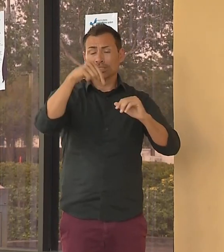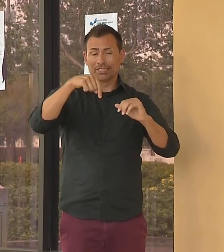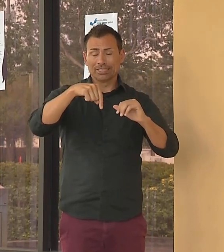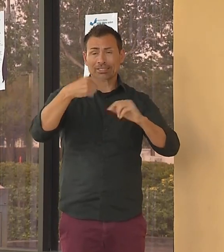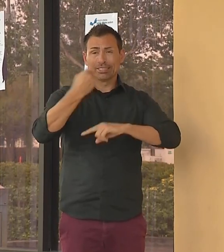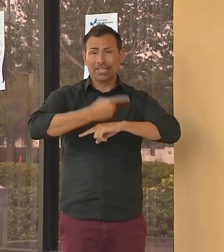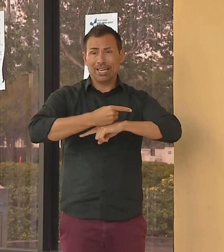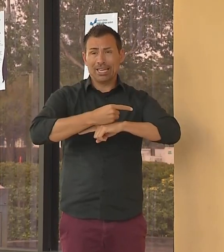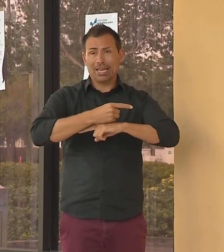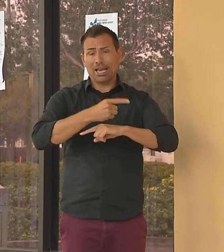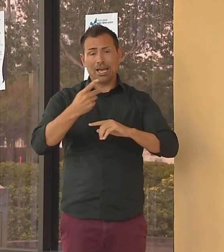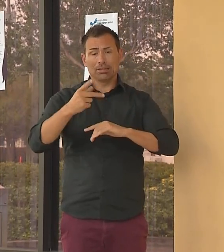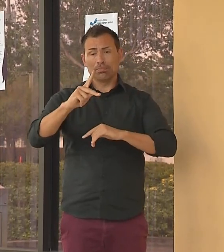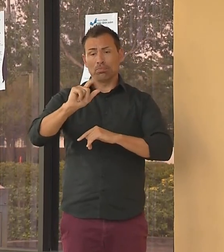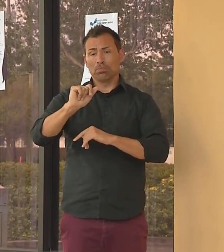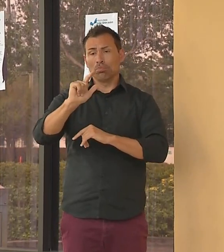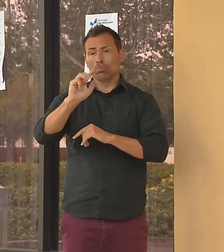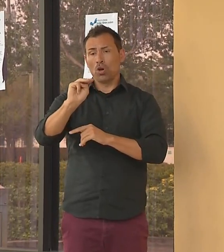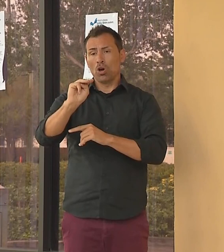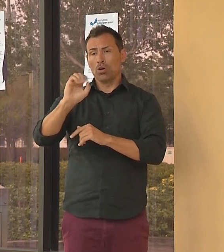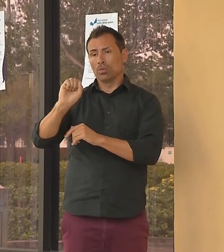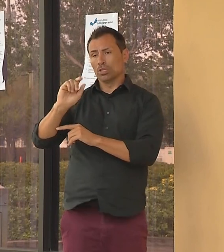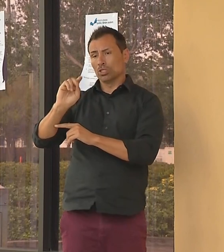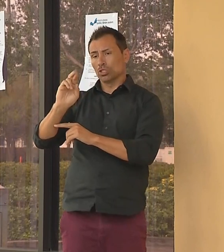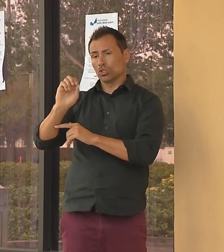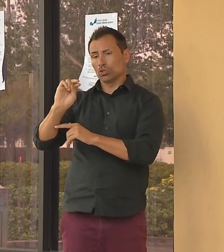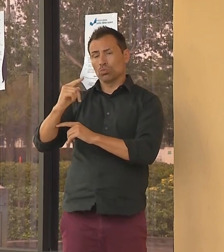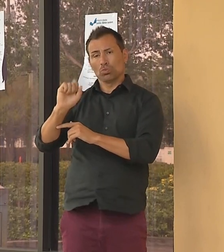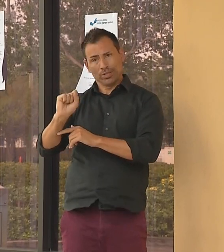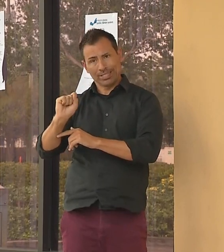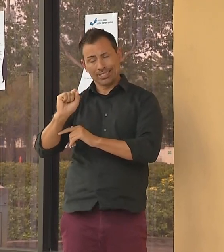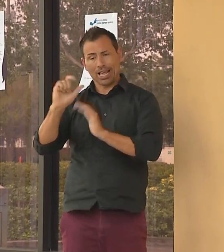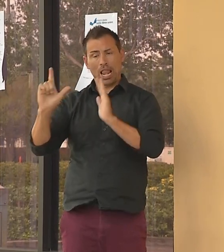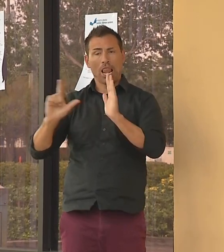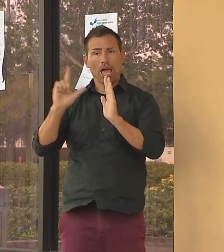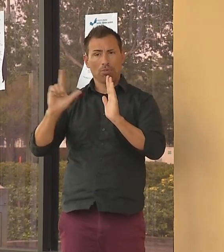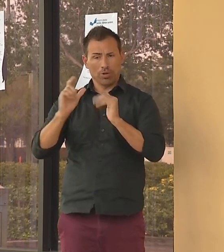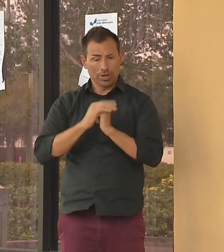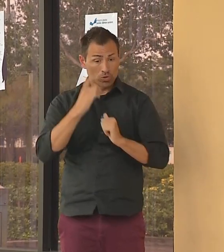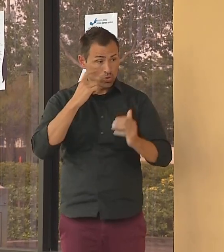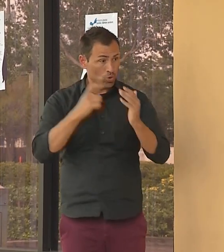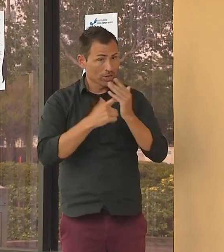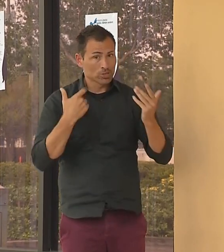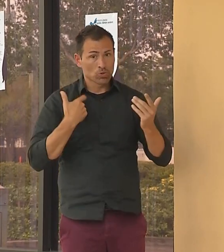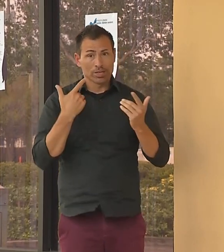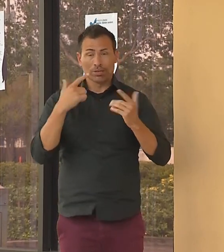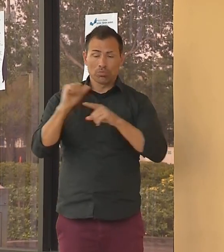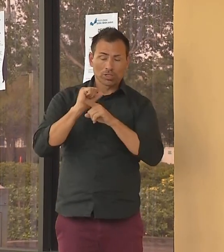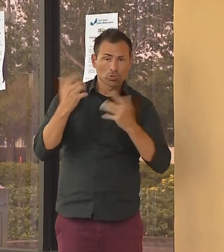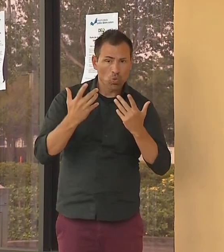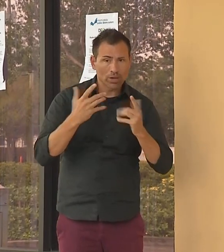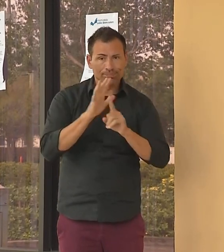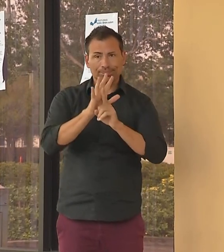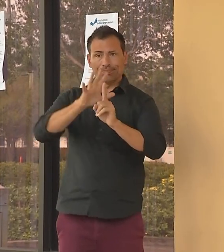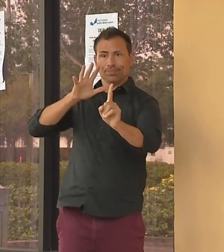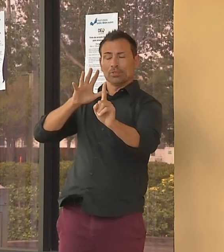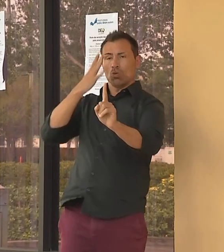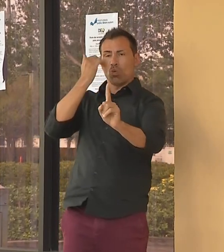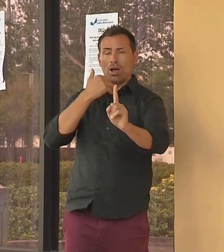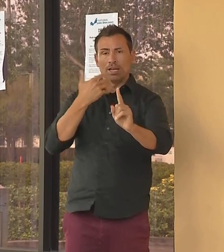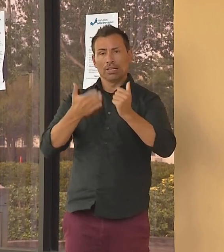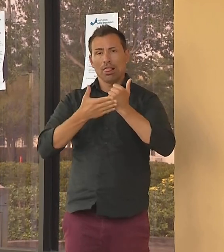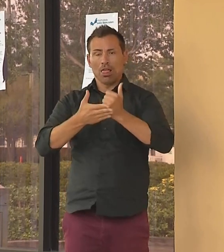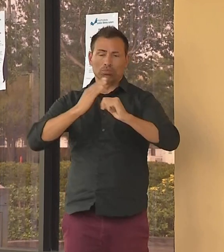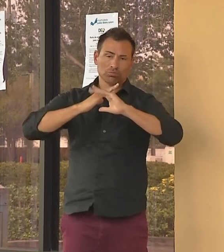social distancing. This helps us stop the spread of coronavirus, so thank you for that. We're going to go through a very difficult time as we